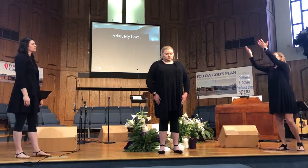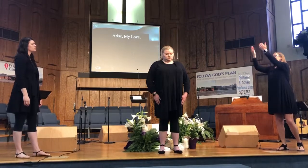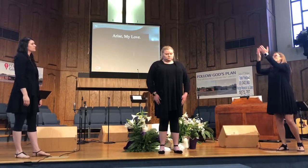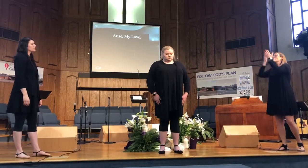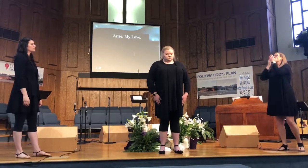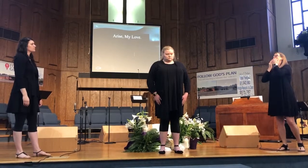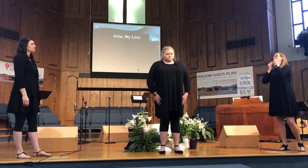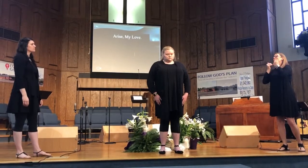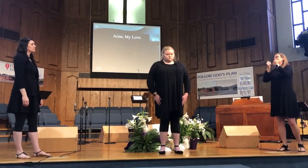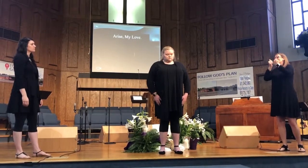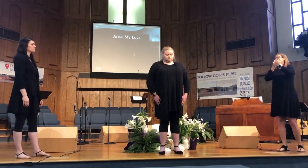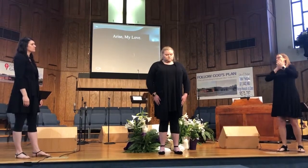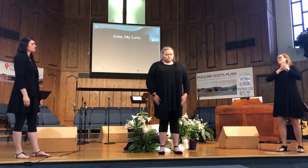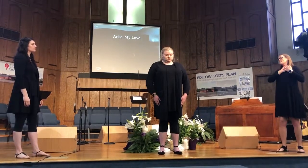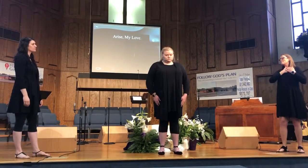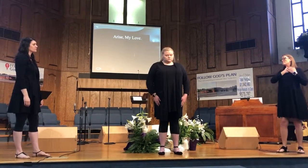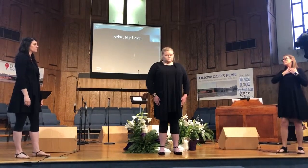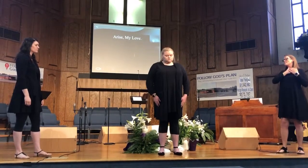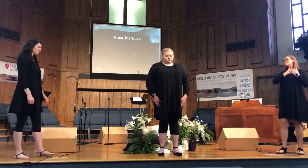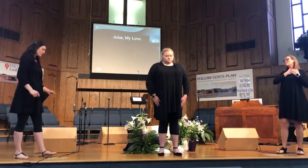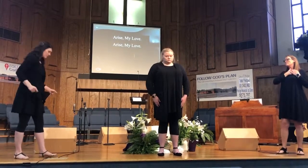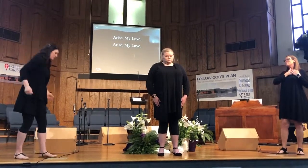Arise now